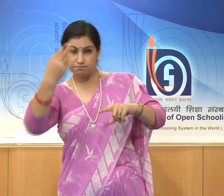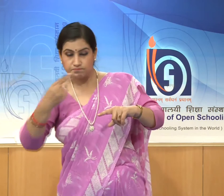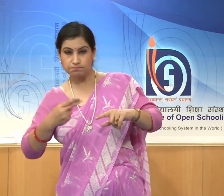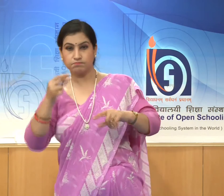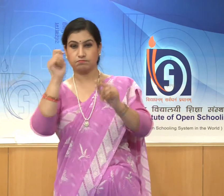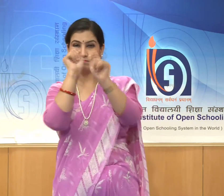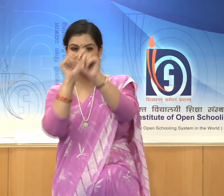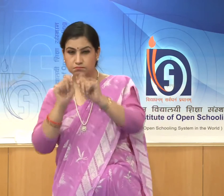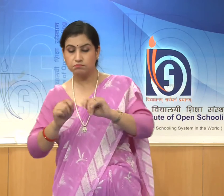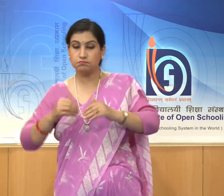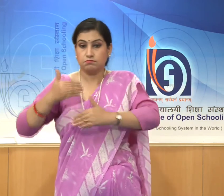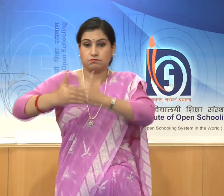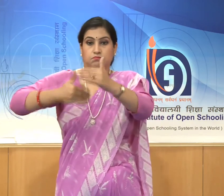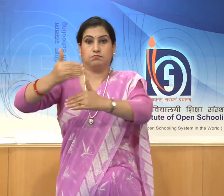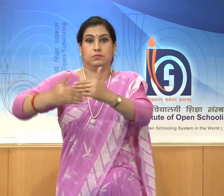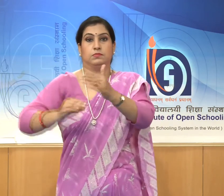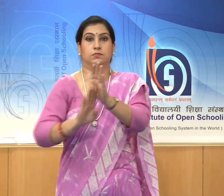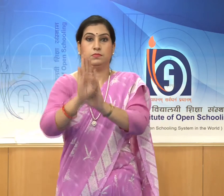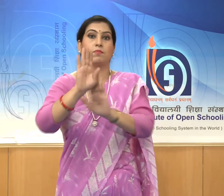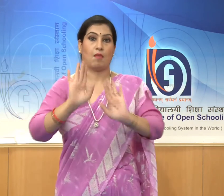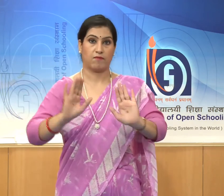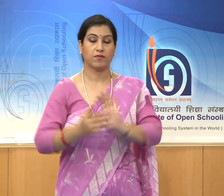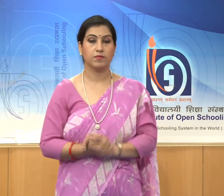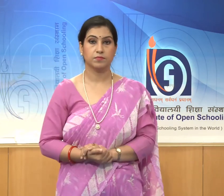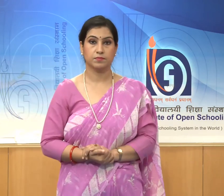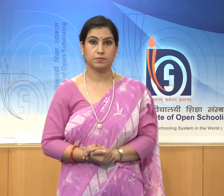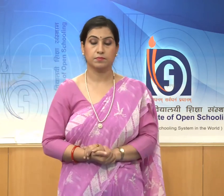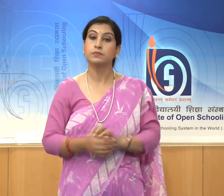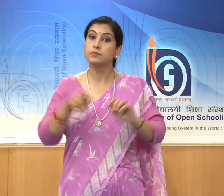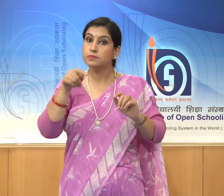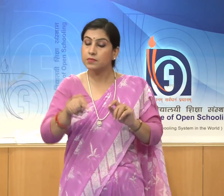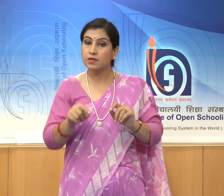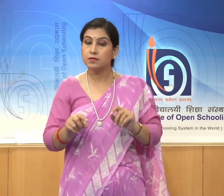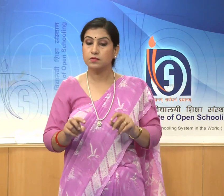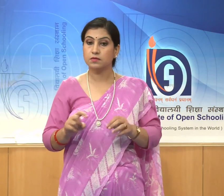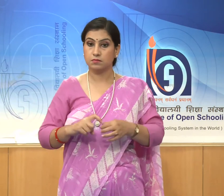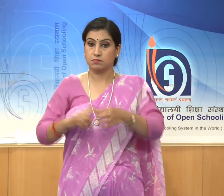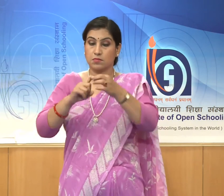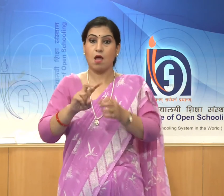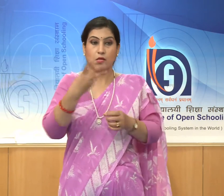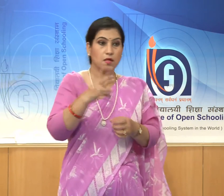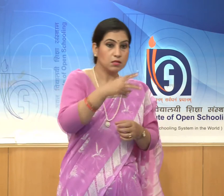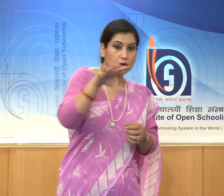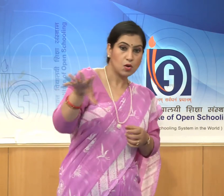continued under different dynasties.